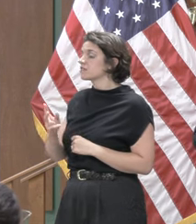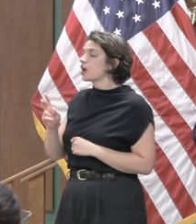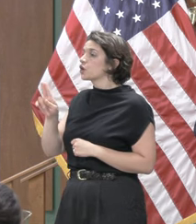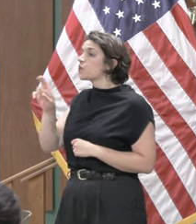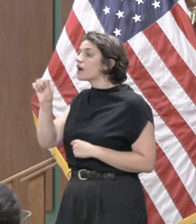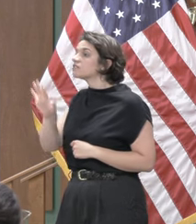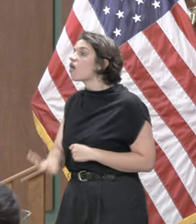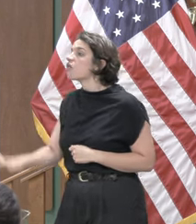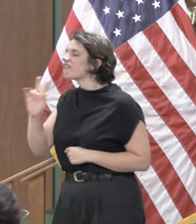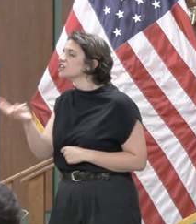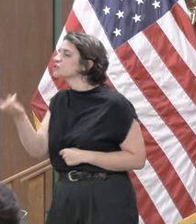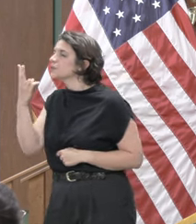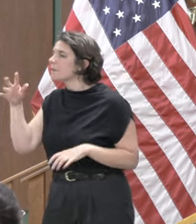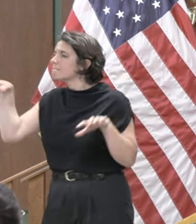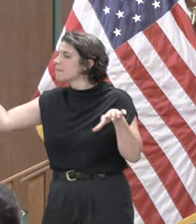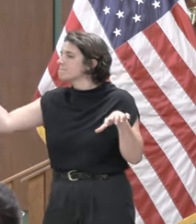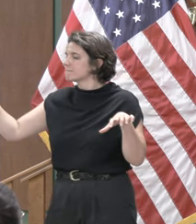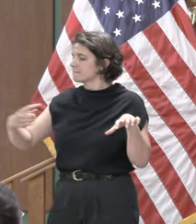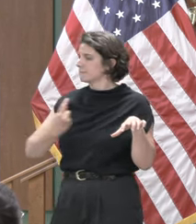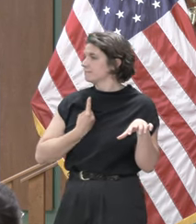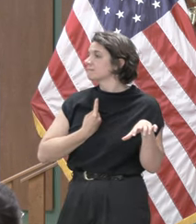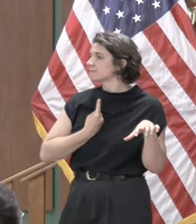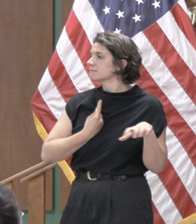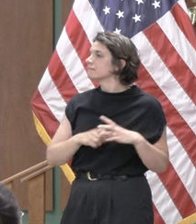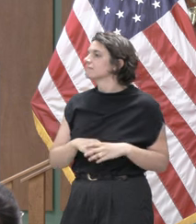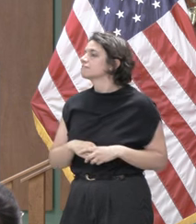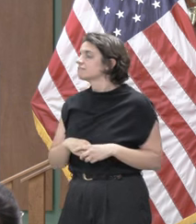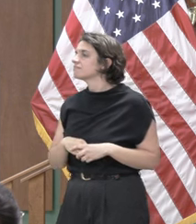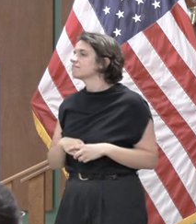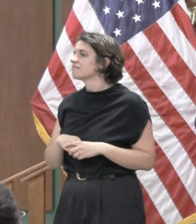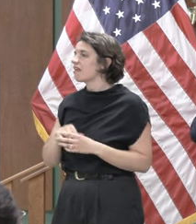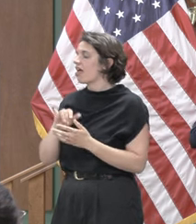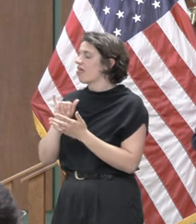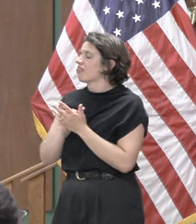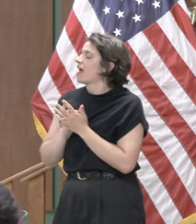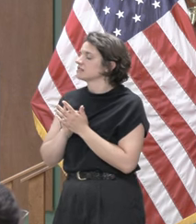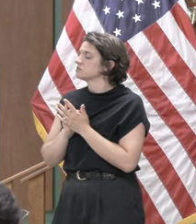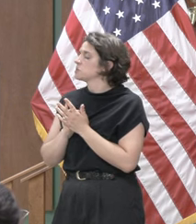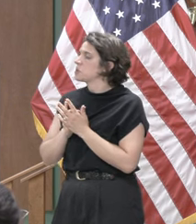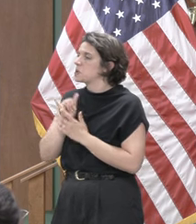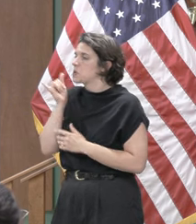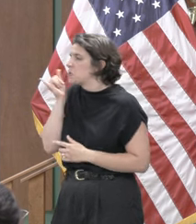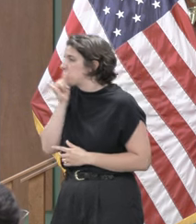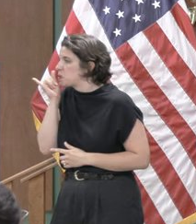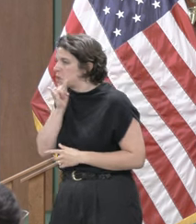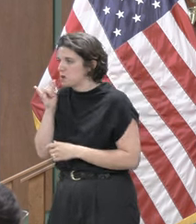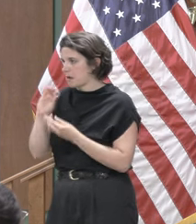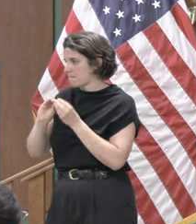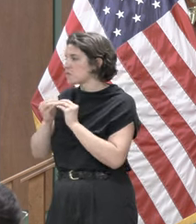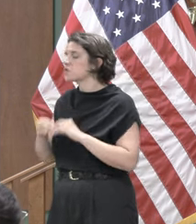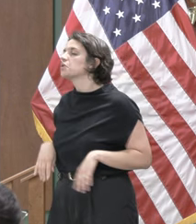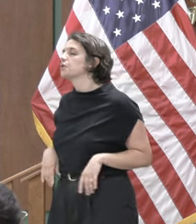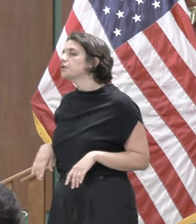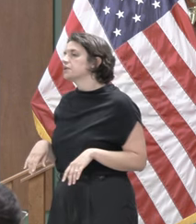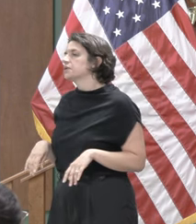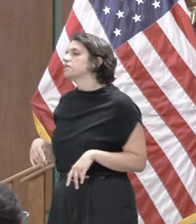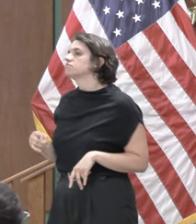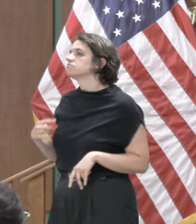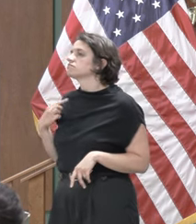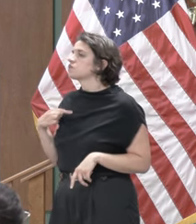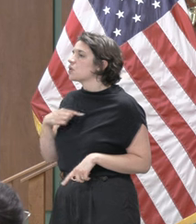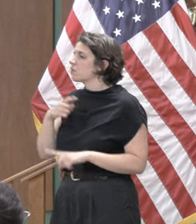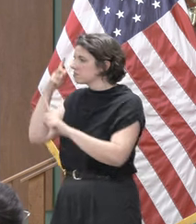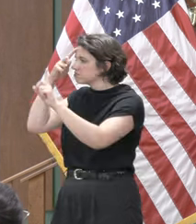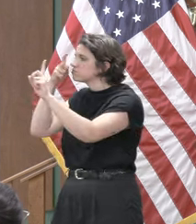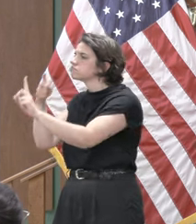so that is a significant statistic we take our mission very seriously and we